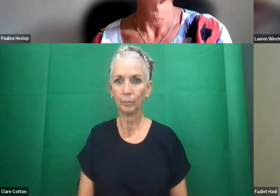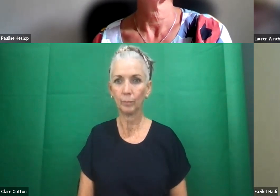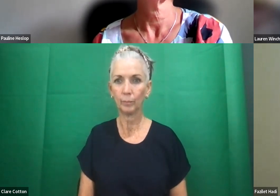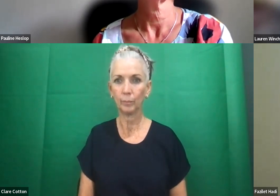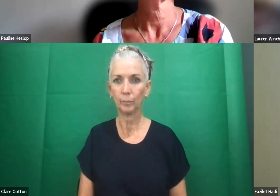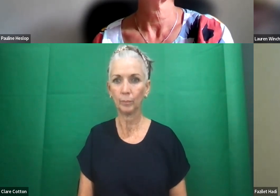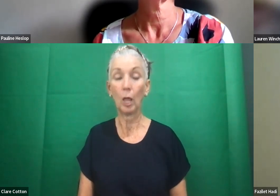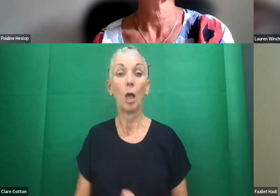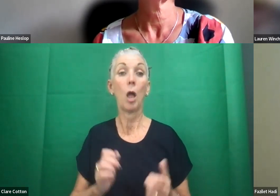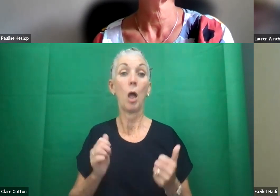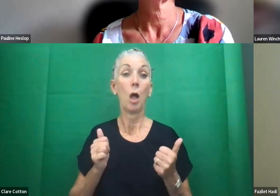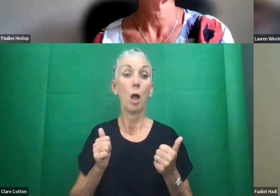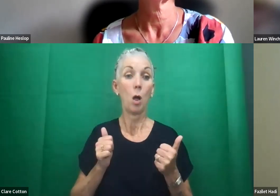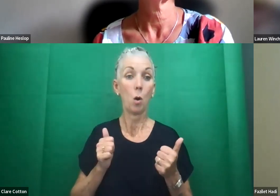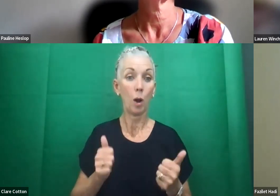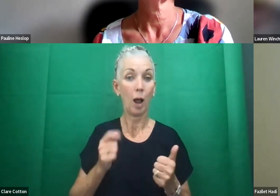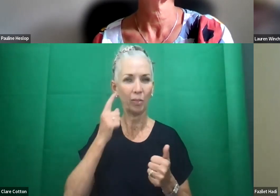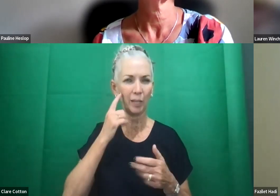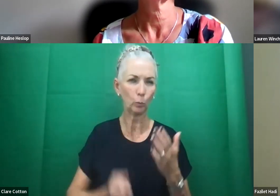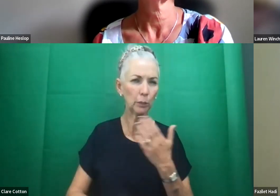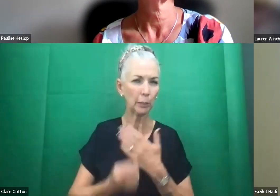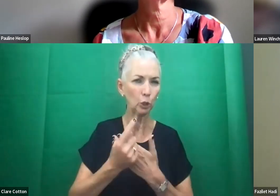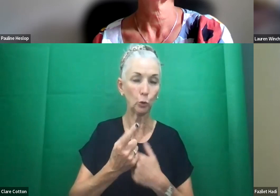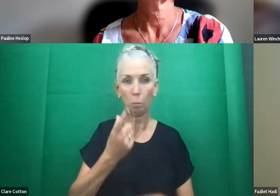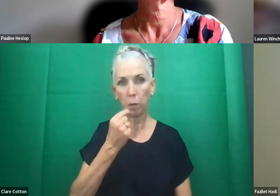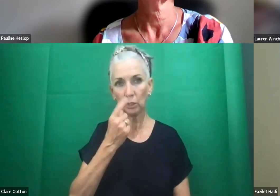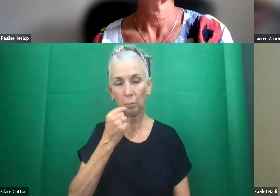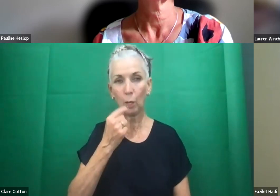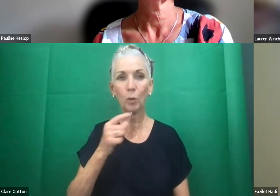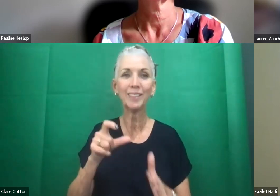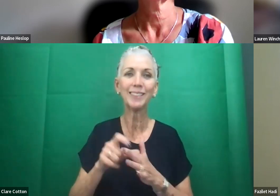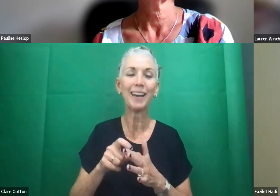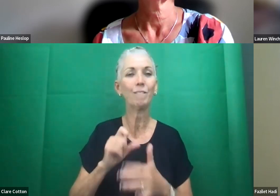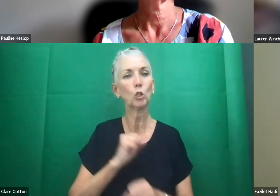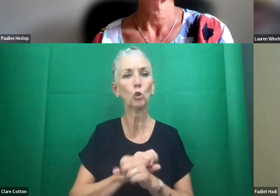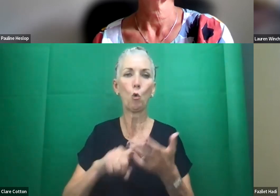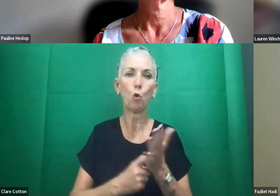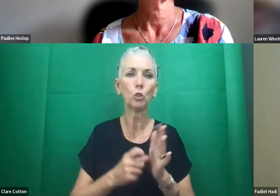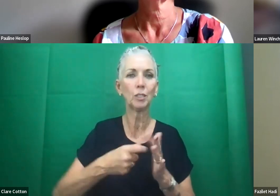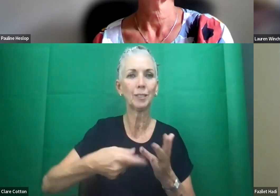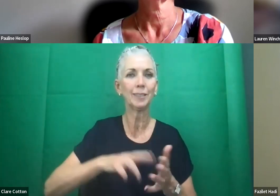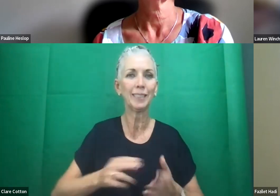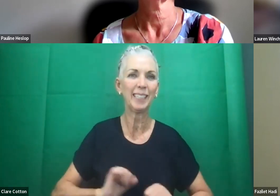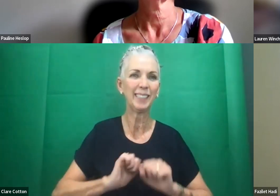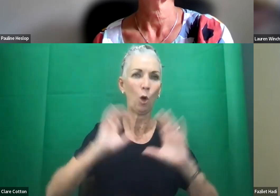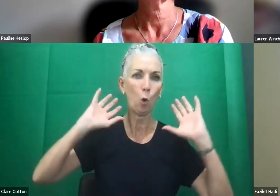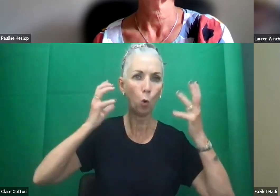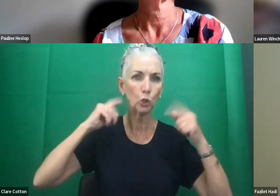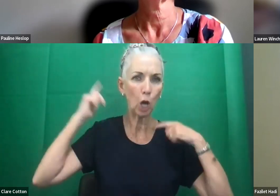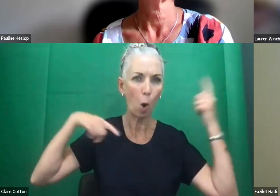Okay, so I think there was actually an issue there with potentially with David Gordon's own audio. So I'll pick it back up. think he